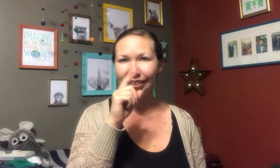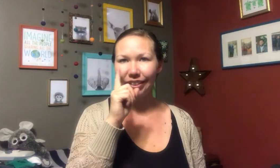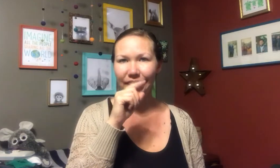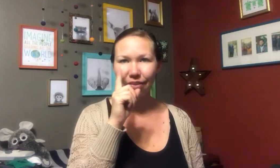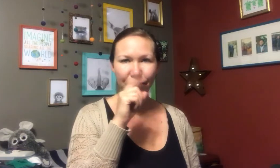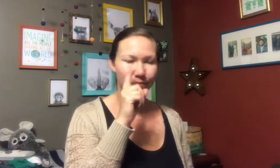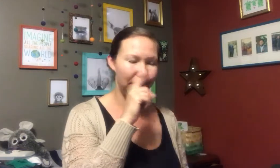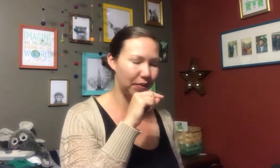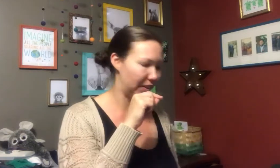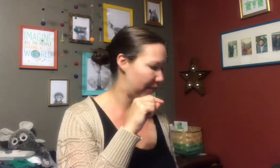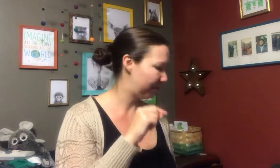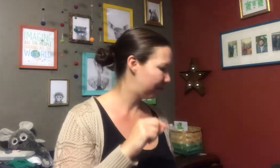Okay. Mouse.